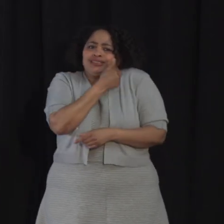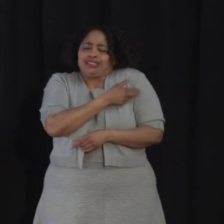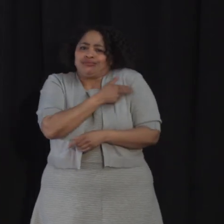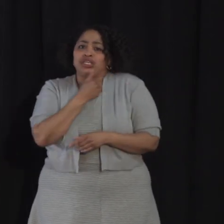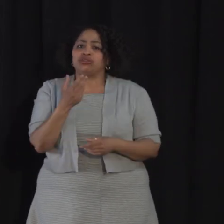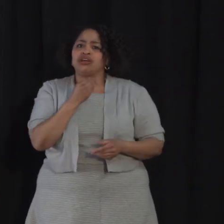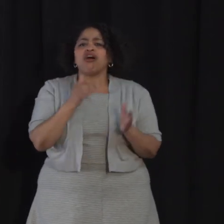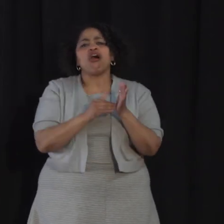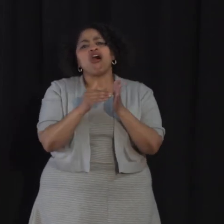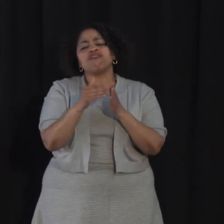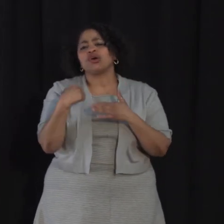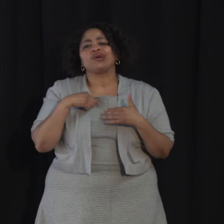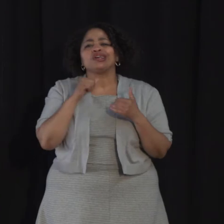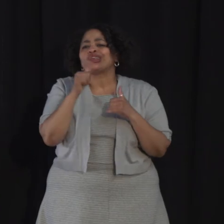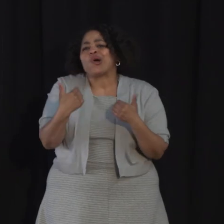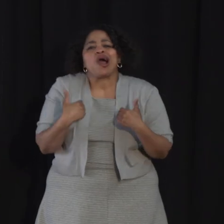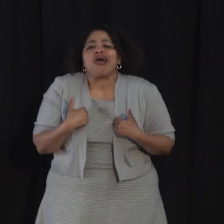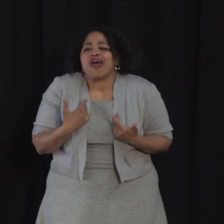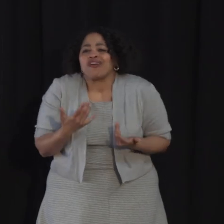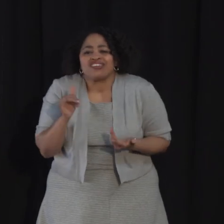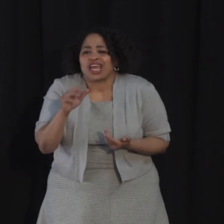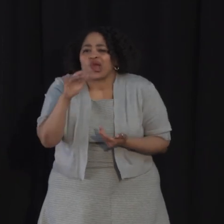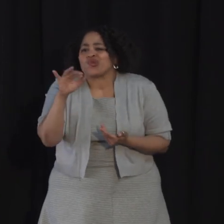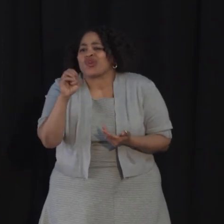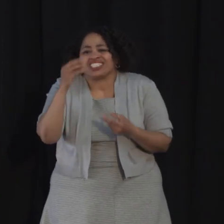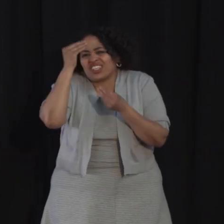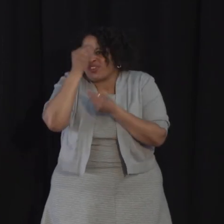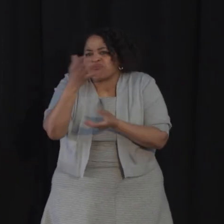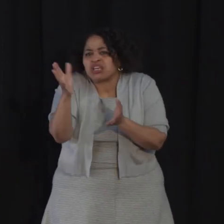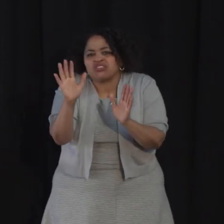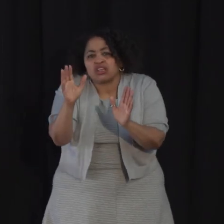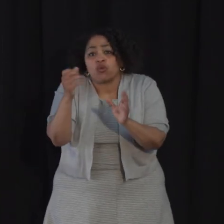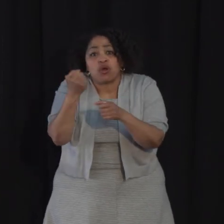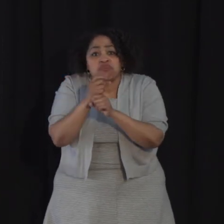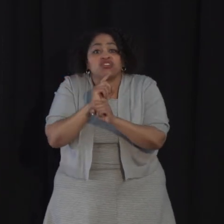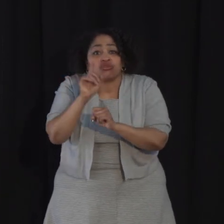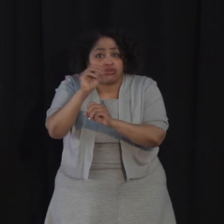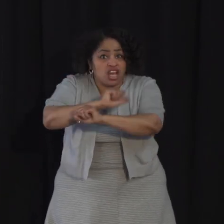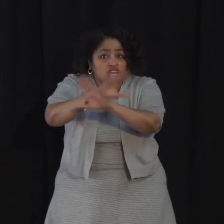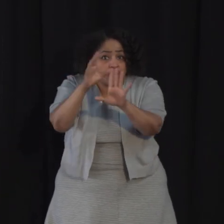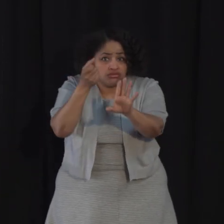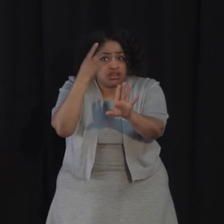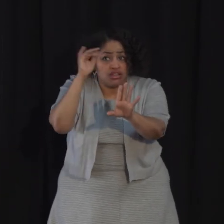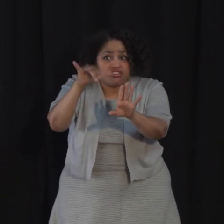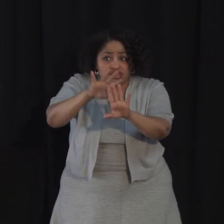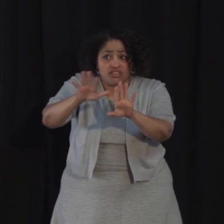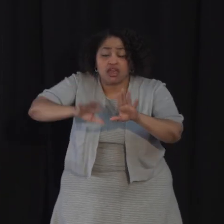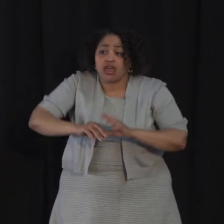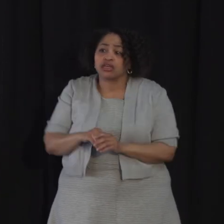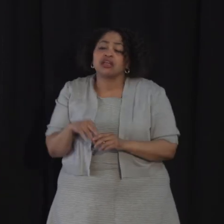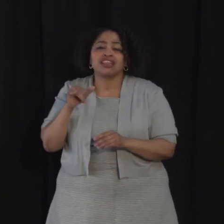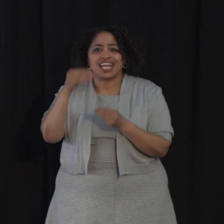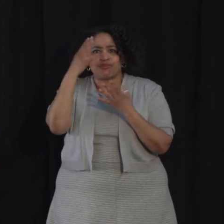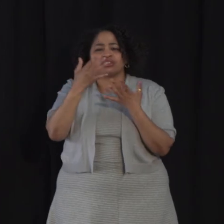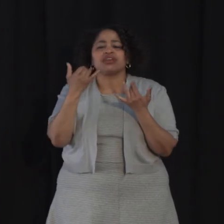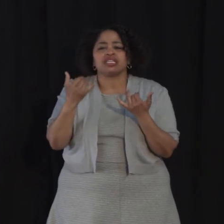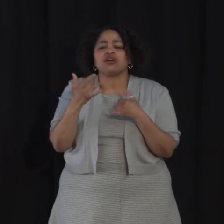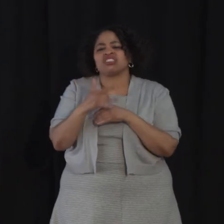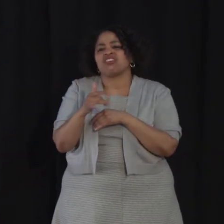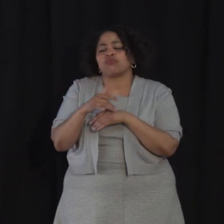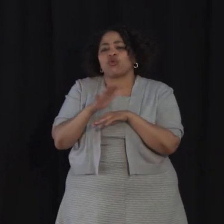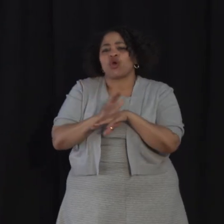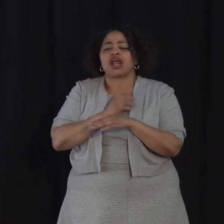and oftentimes we just don't have that race information. So I wanted to make sure that was clear. But again, that information is now available